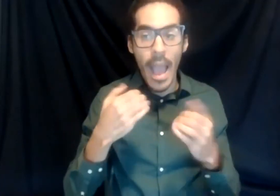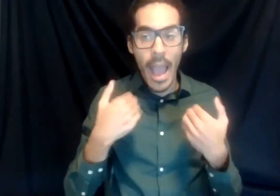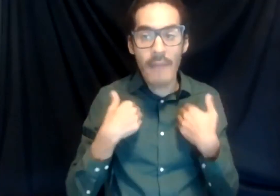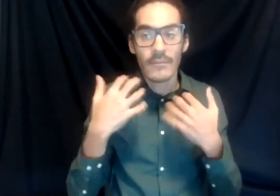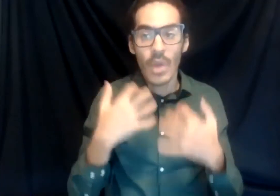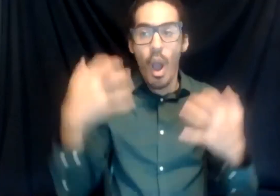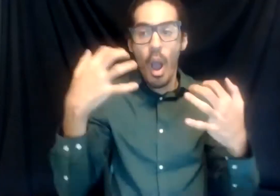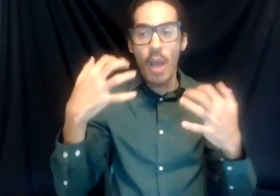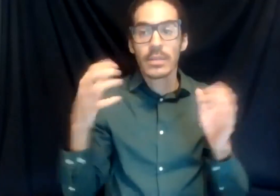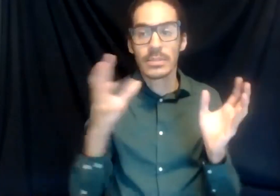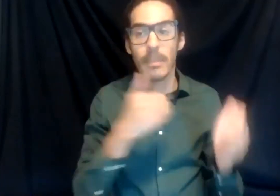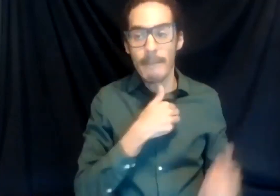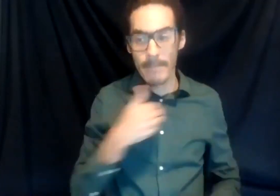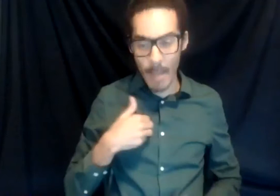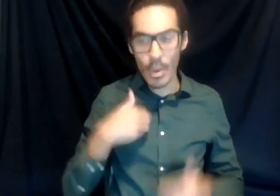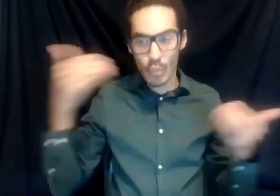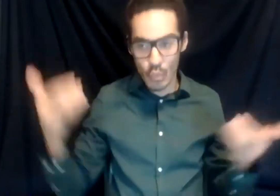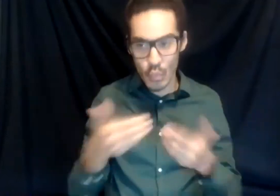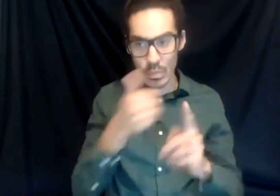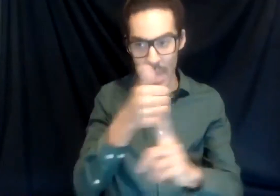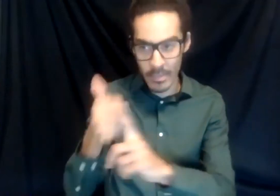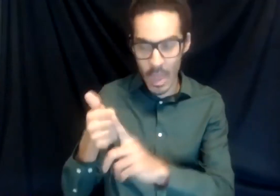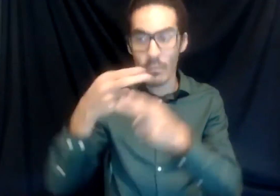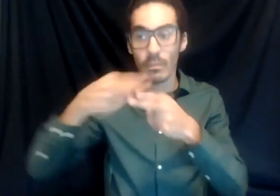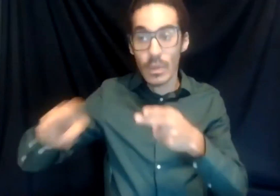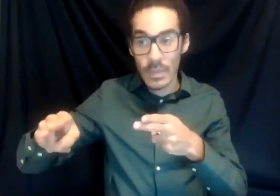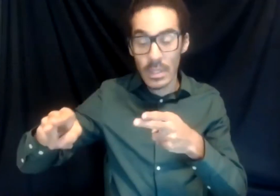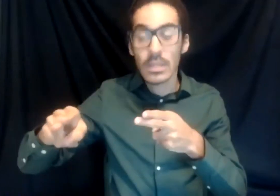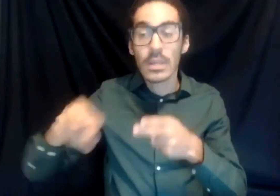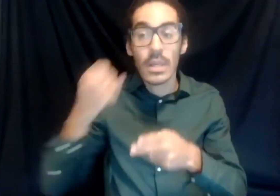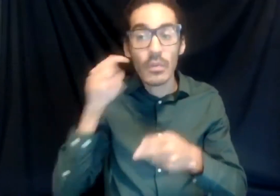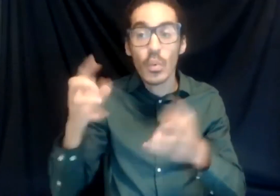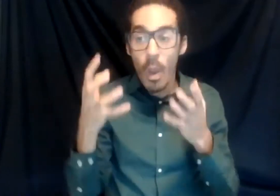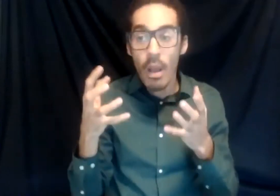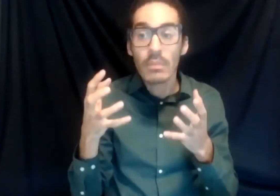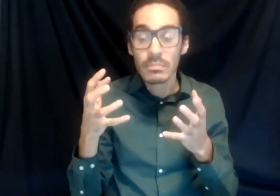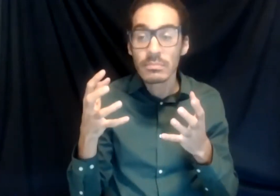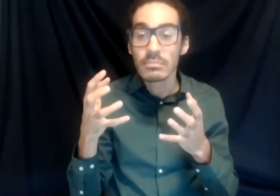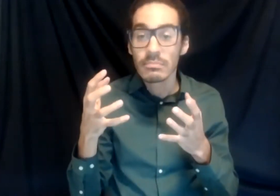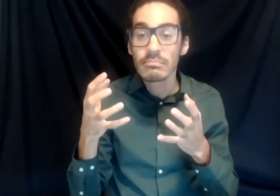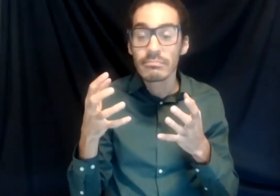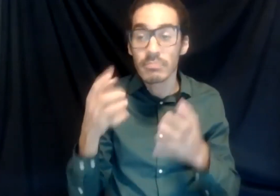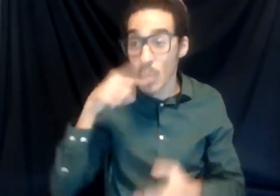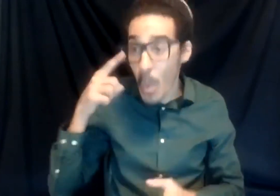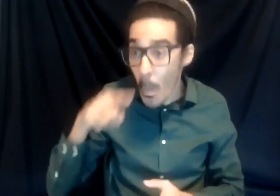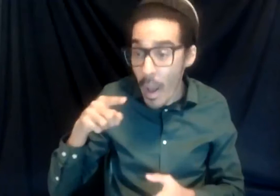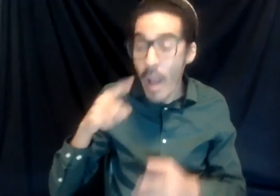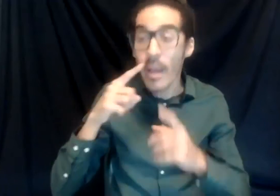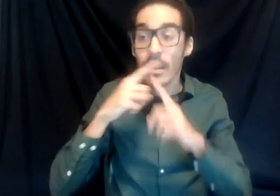themselves very briefly. So if you wouldn't mind unmuting yourself and stating